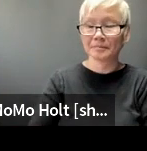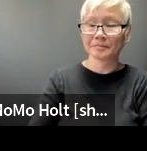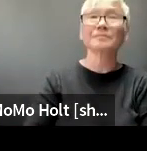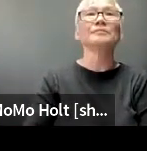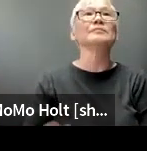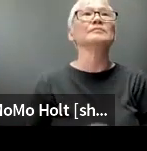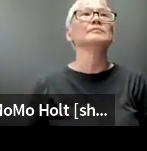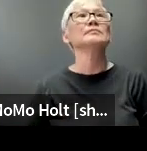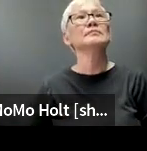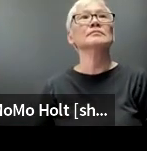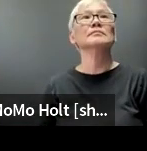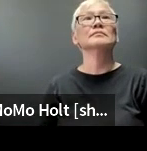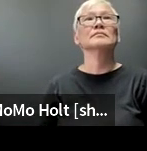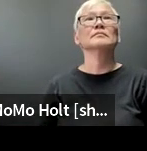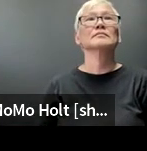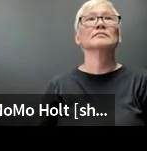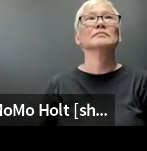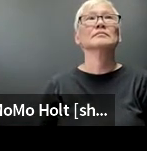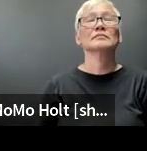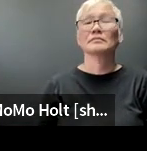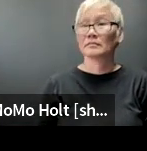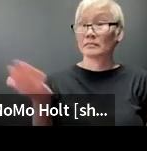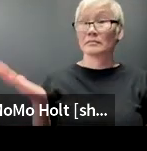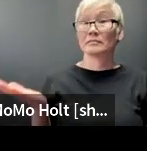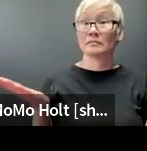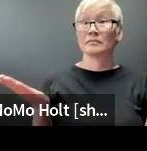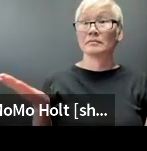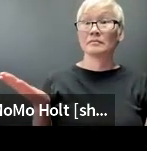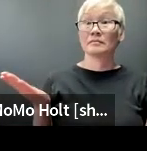arts and arts in general